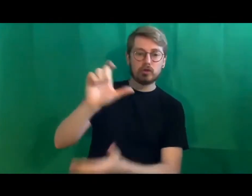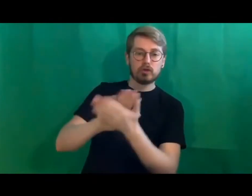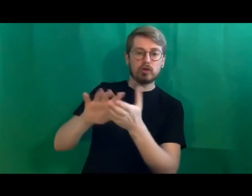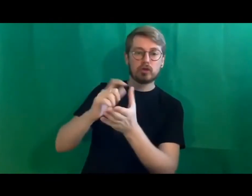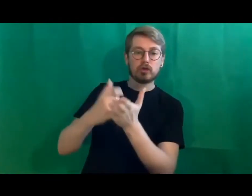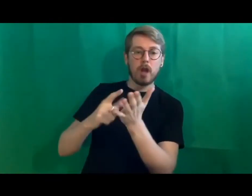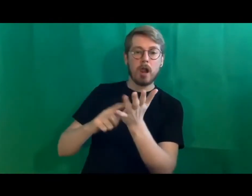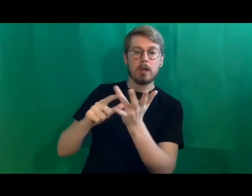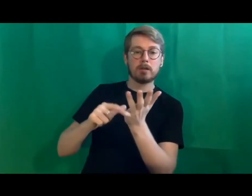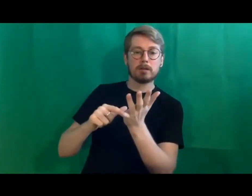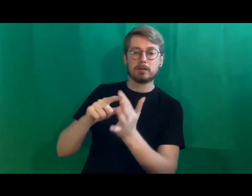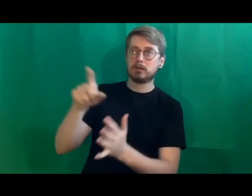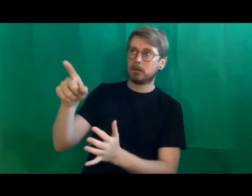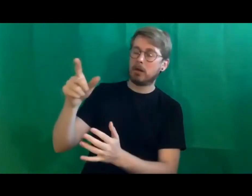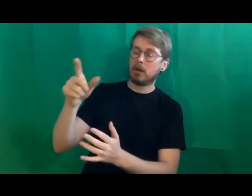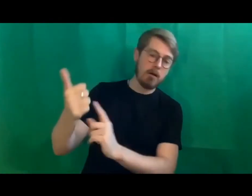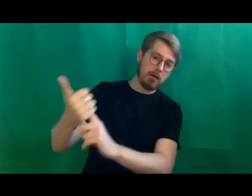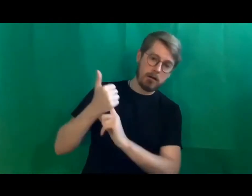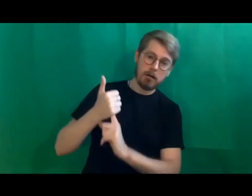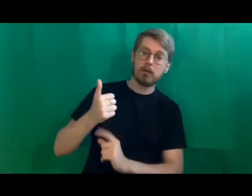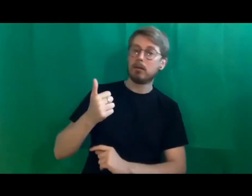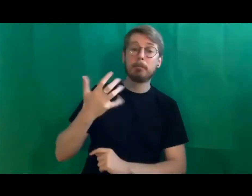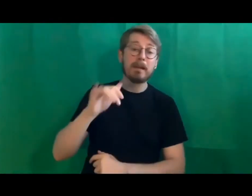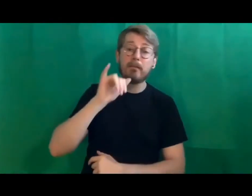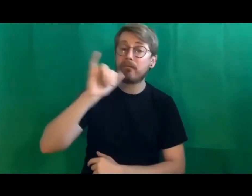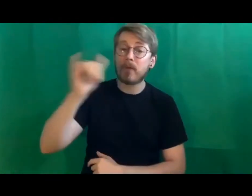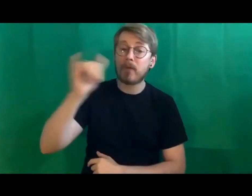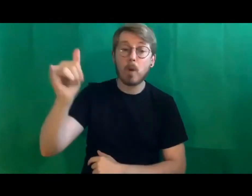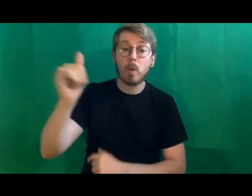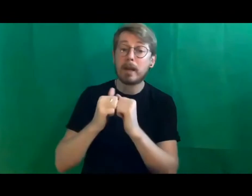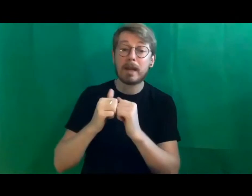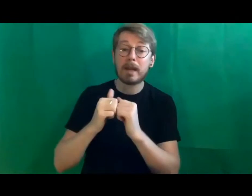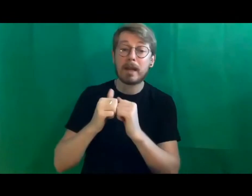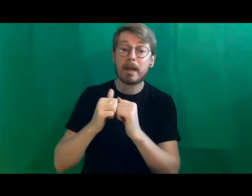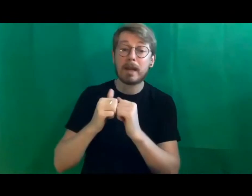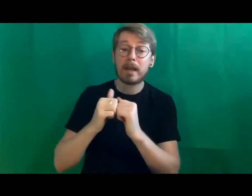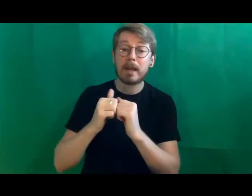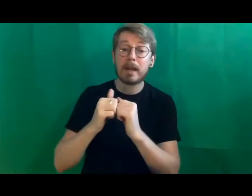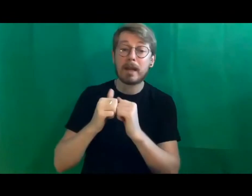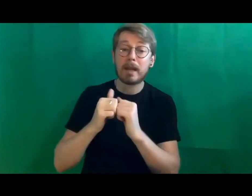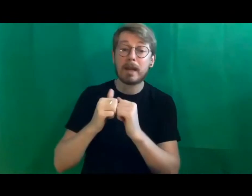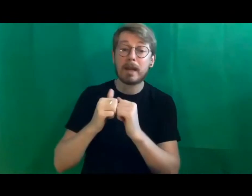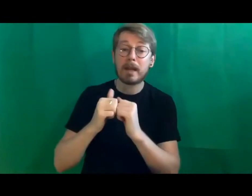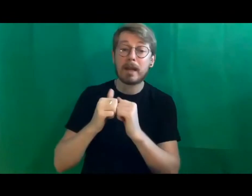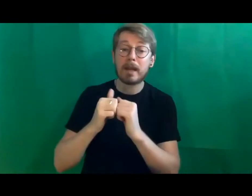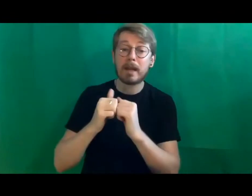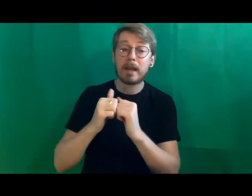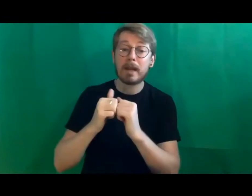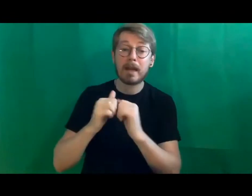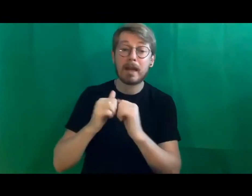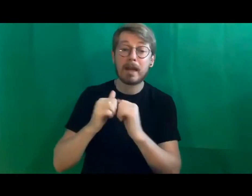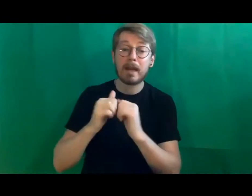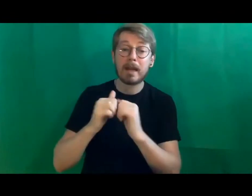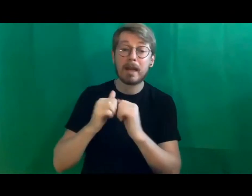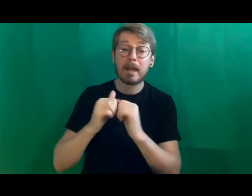been there there's been you know we've been on the phone on weekends 10 o'clock at night cancelled holidays cancelled my break as well you know moving though my own mental health is